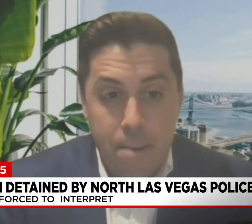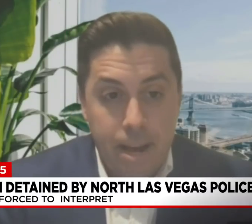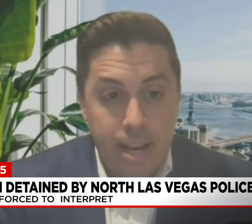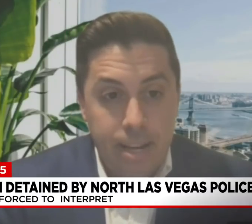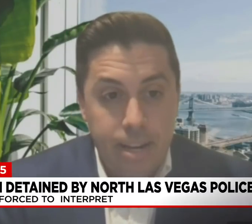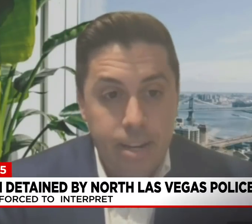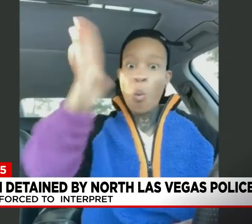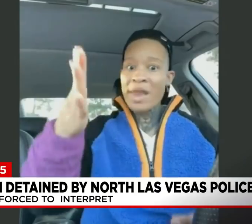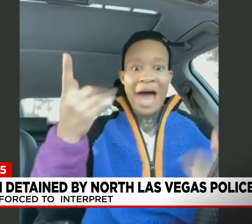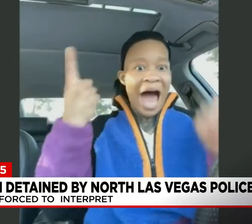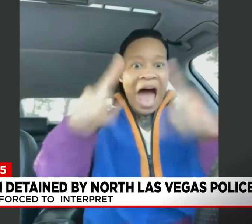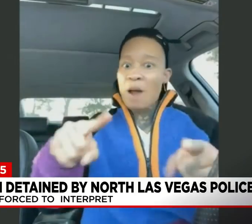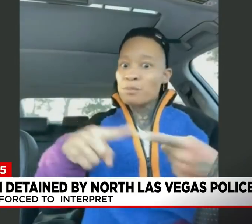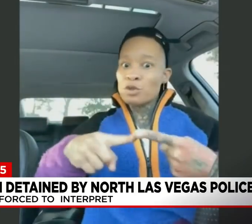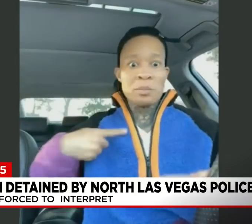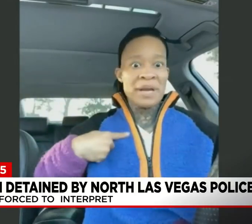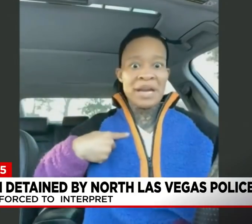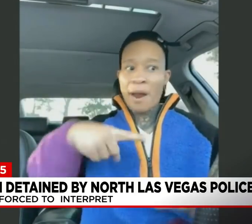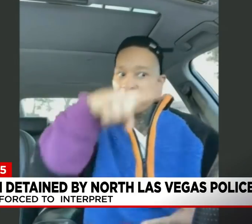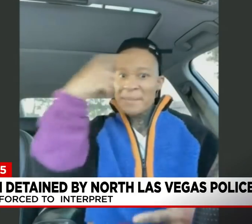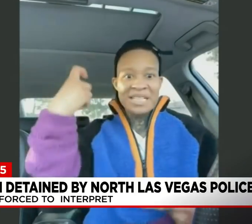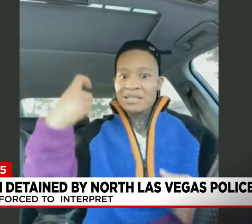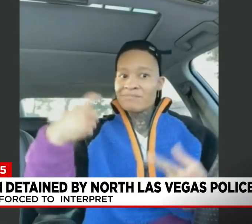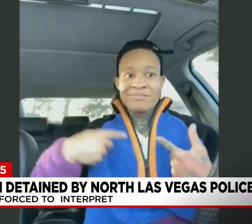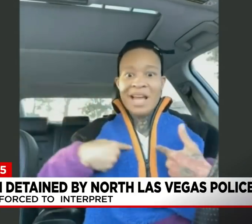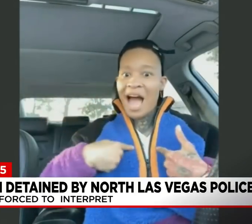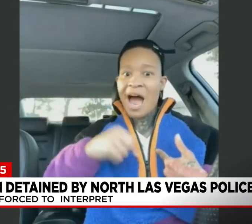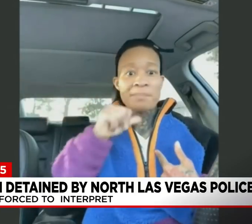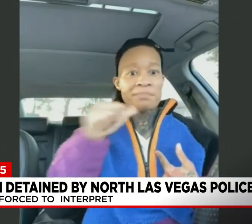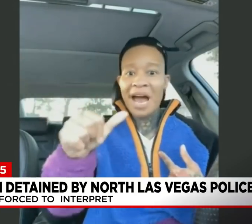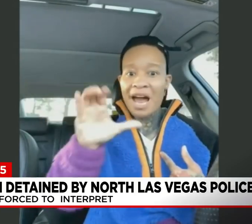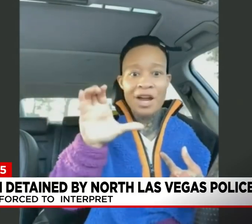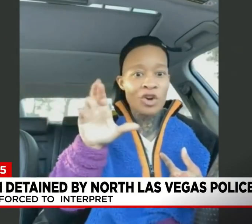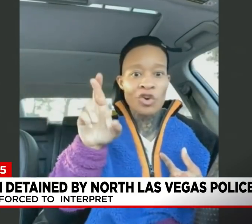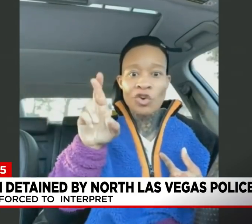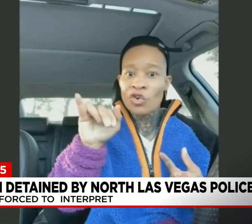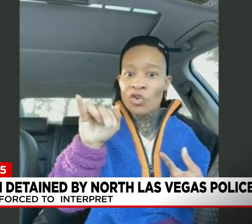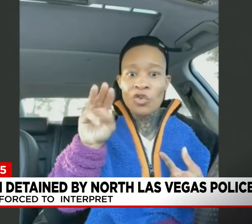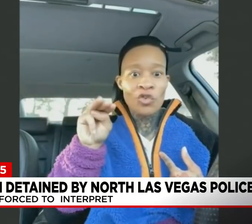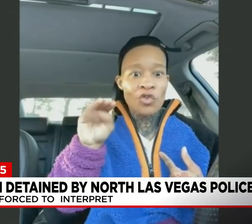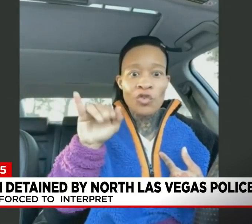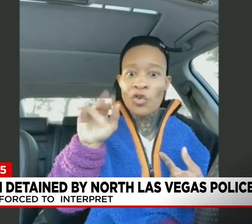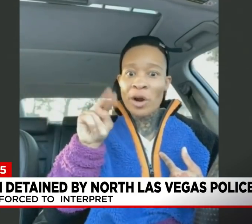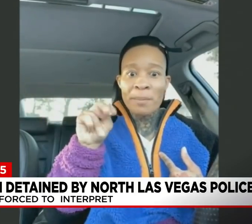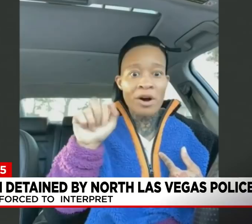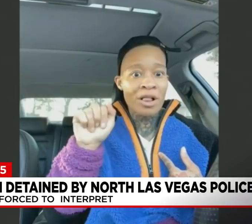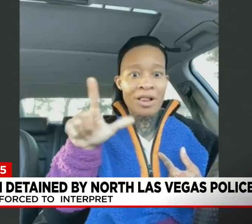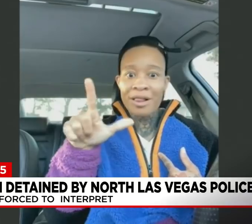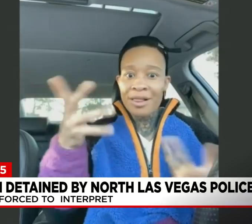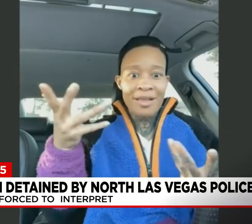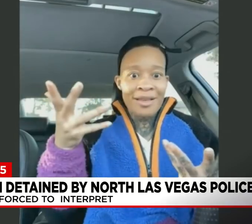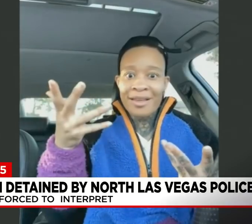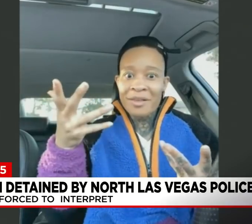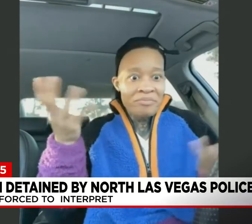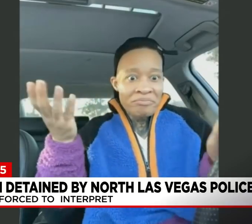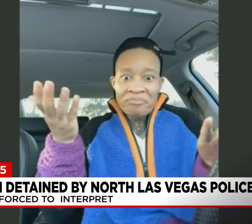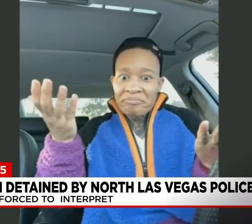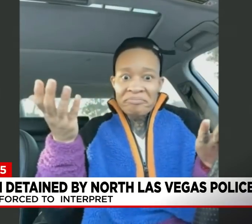iPad. I never thought that this would happen to me because I'm not, I'm not a criminal.